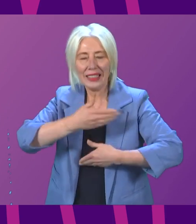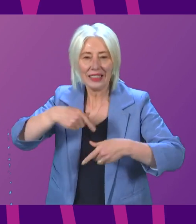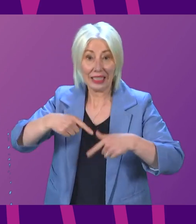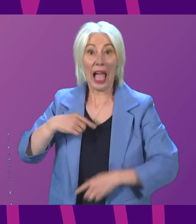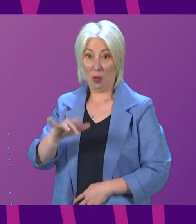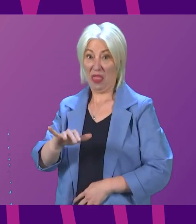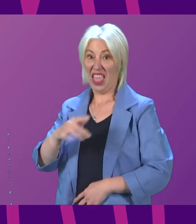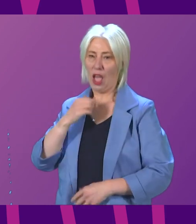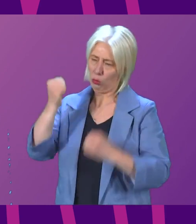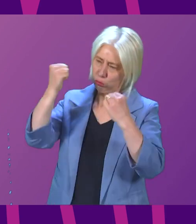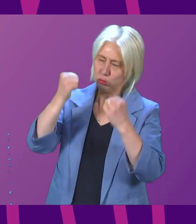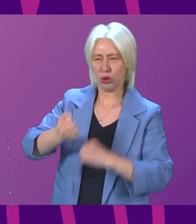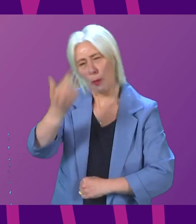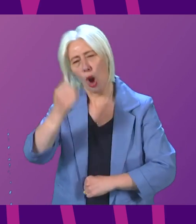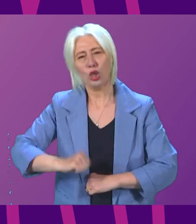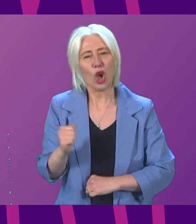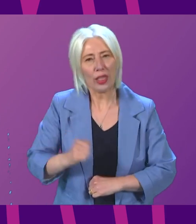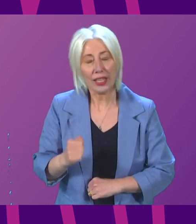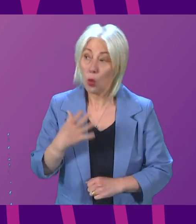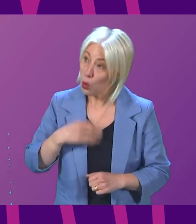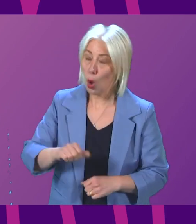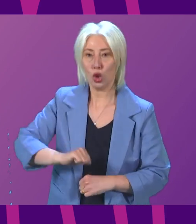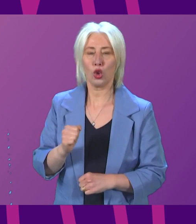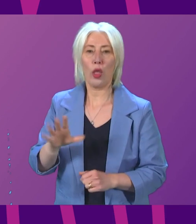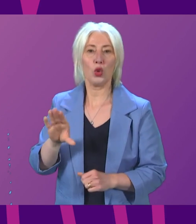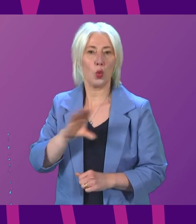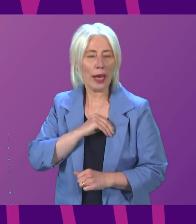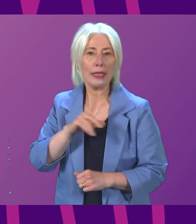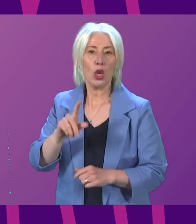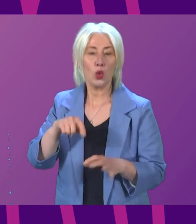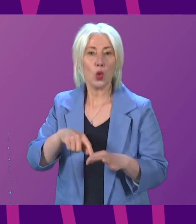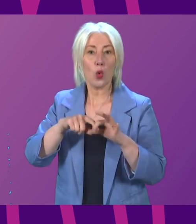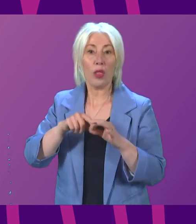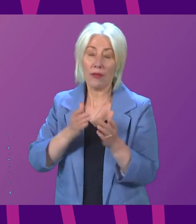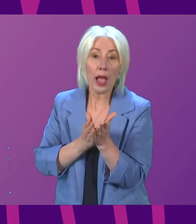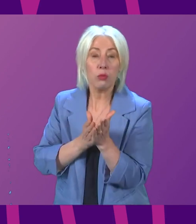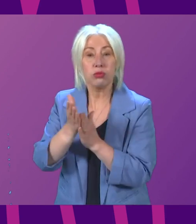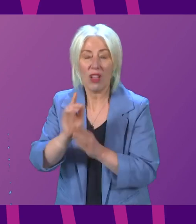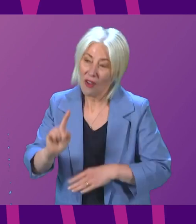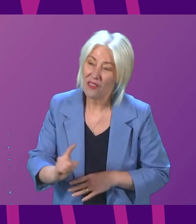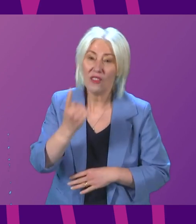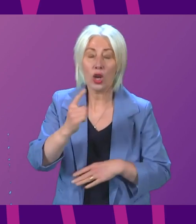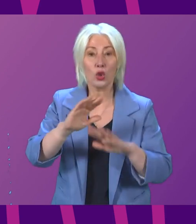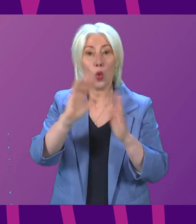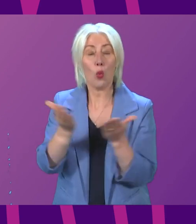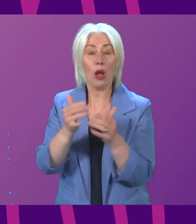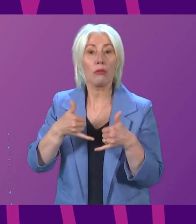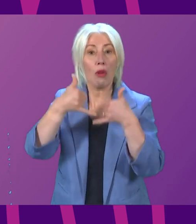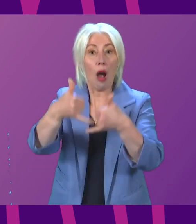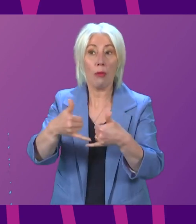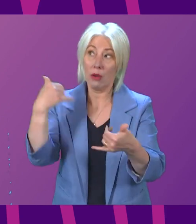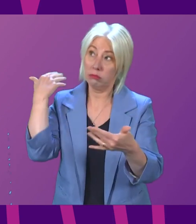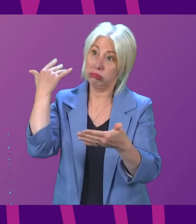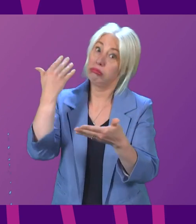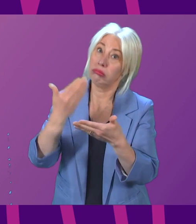be there cheering on Scotland. We all want Scotland to win and to qualify for the first World Cup we would be at in a